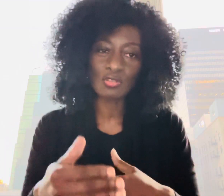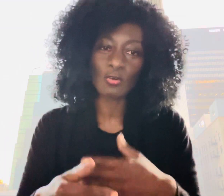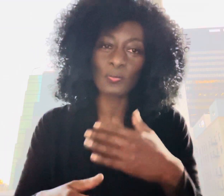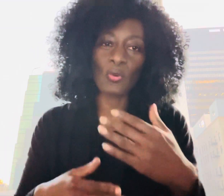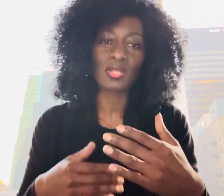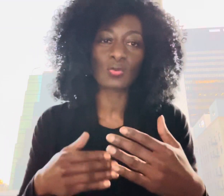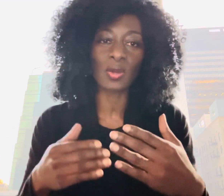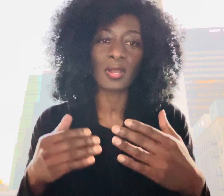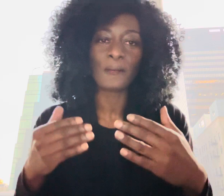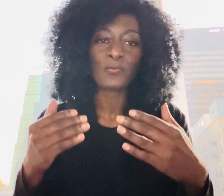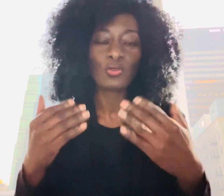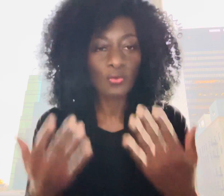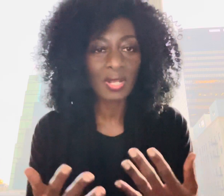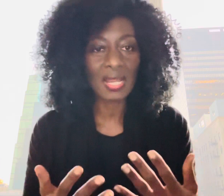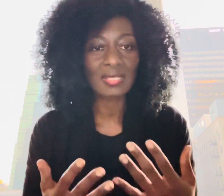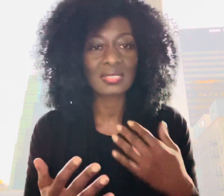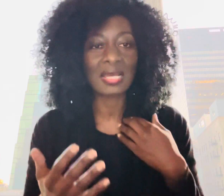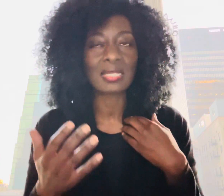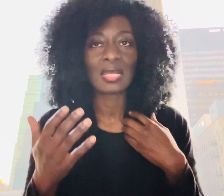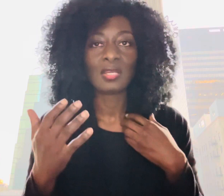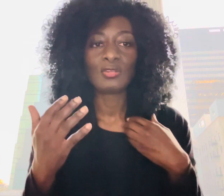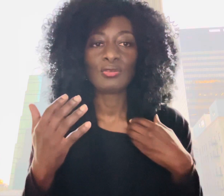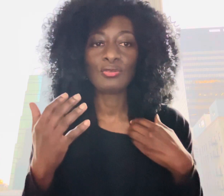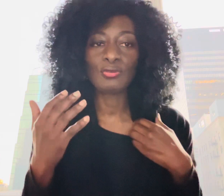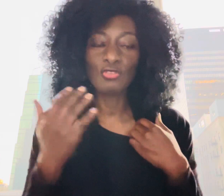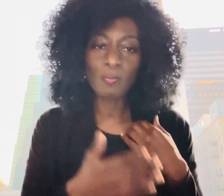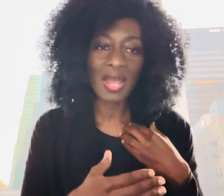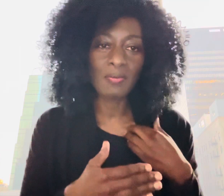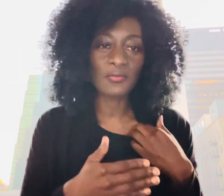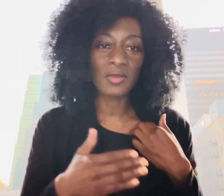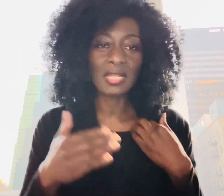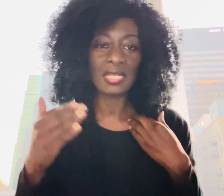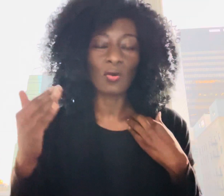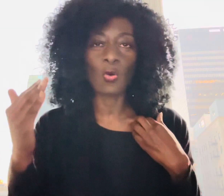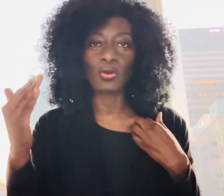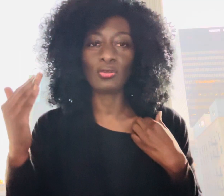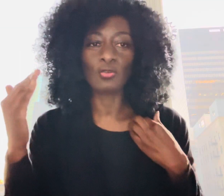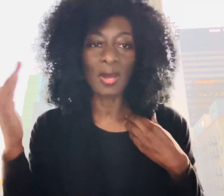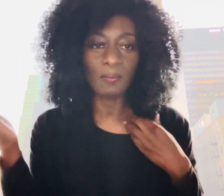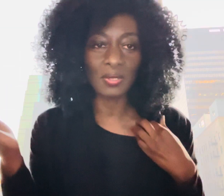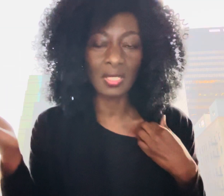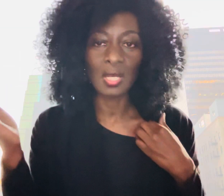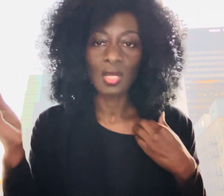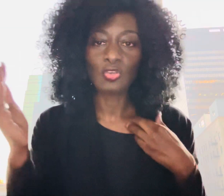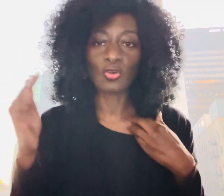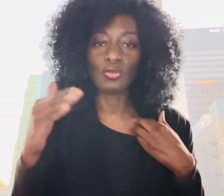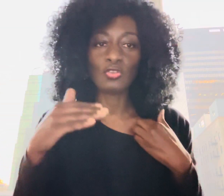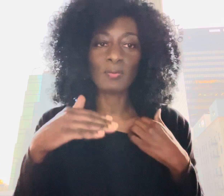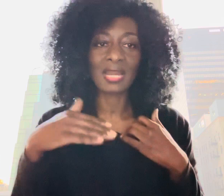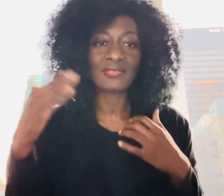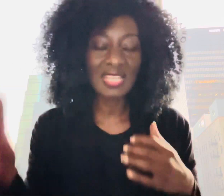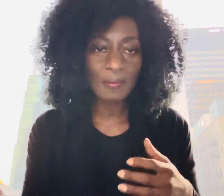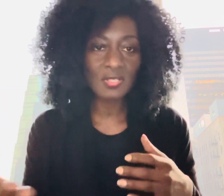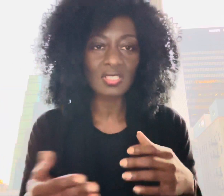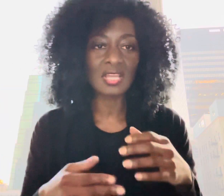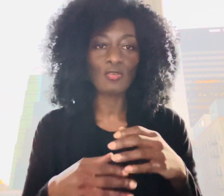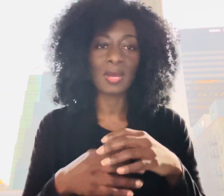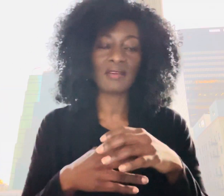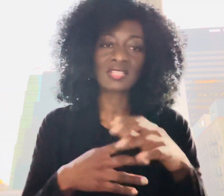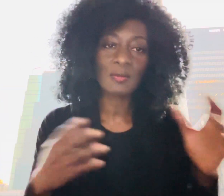to a point where you realize that you might be failing or you might be you know you might have skipped a day you might have skipped